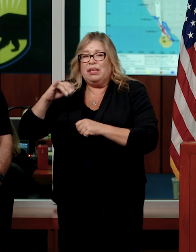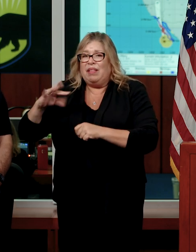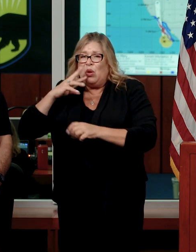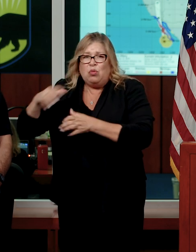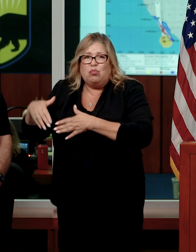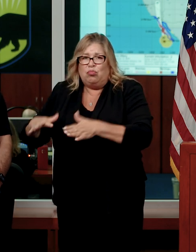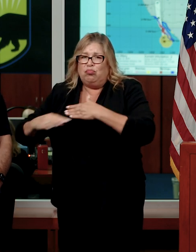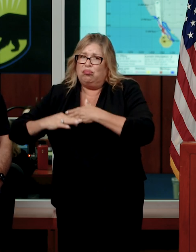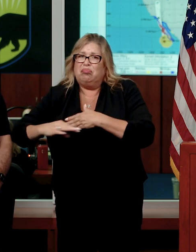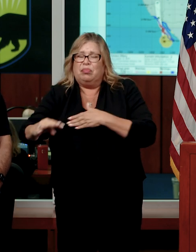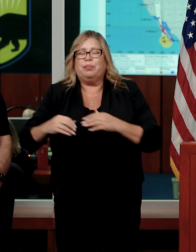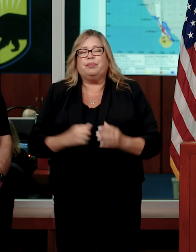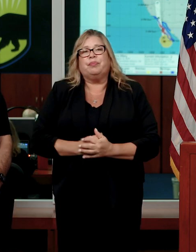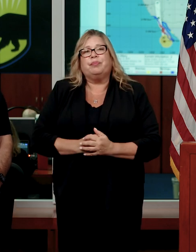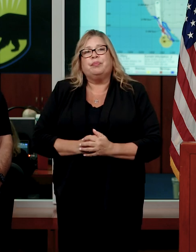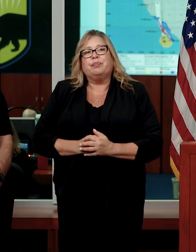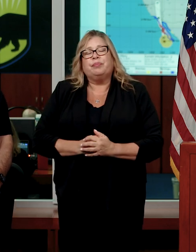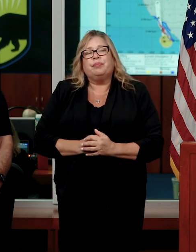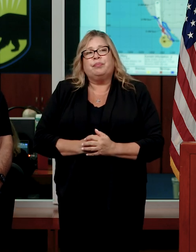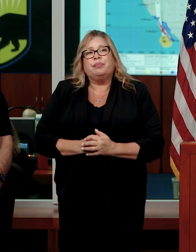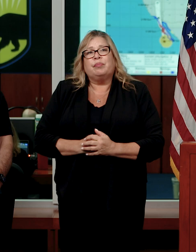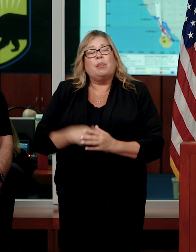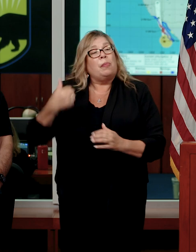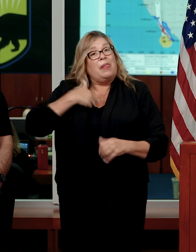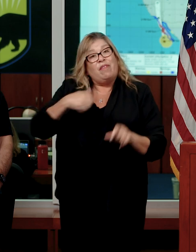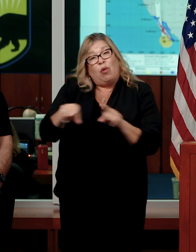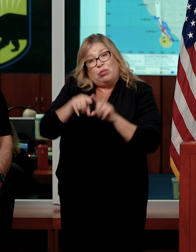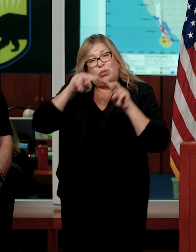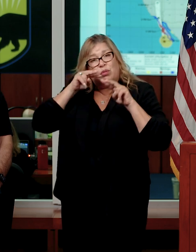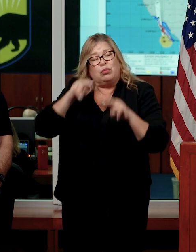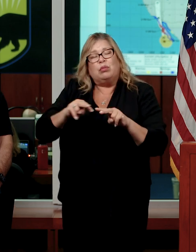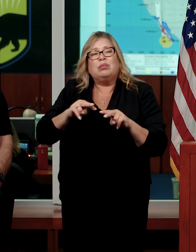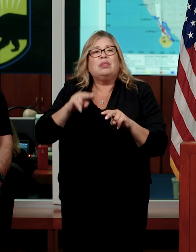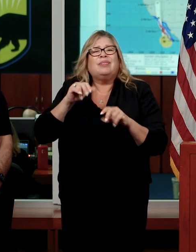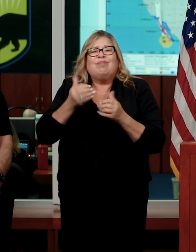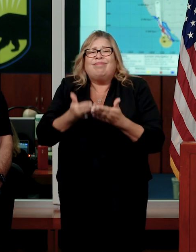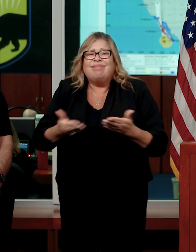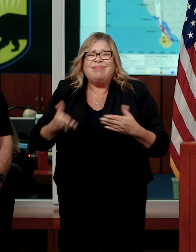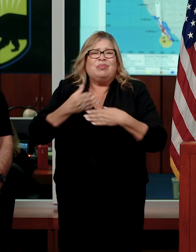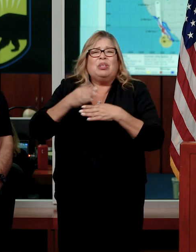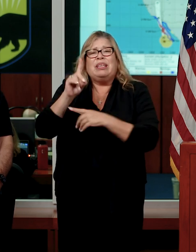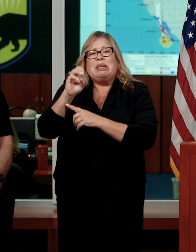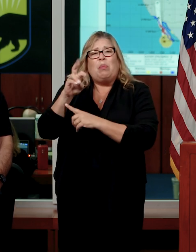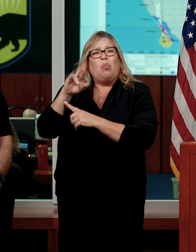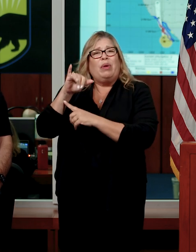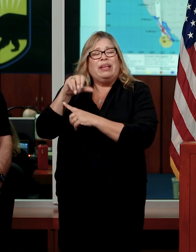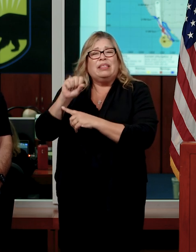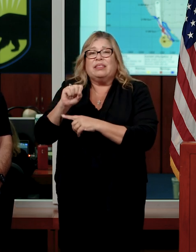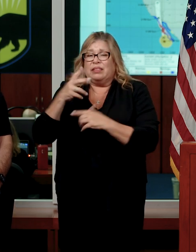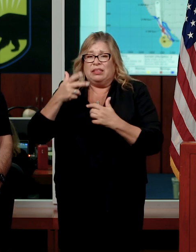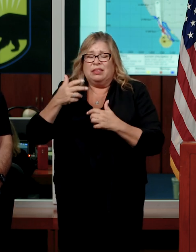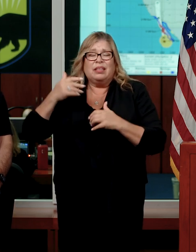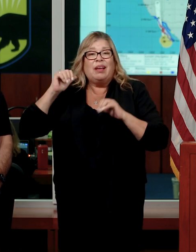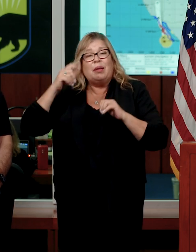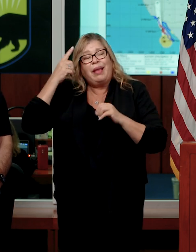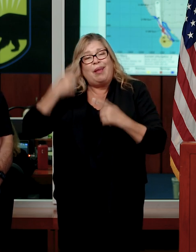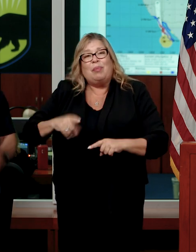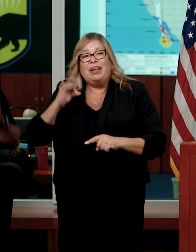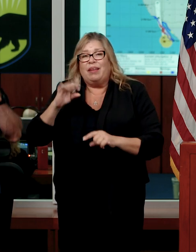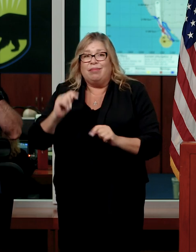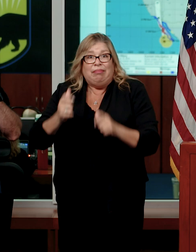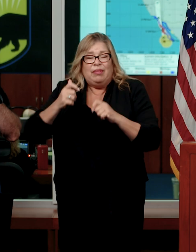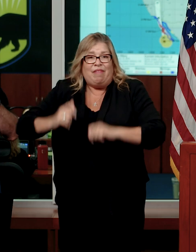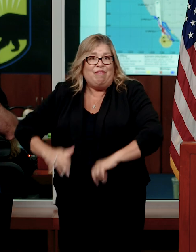also monitoring debris in basins that can produce as a result of flash flooding, and